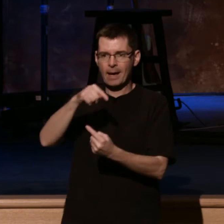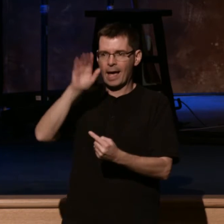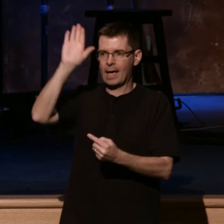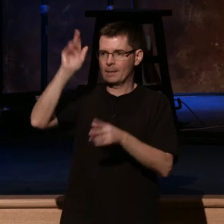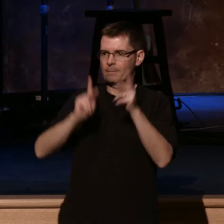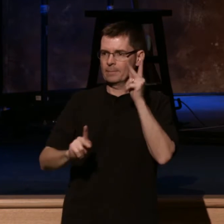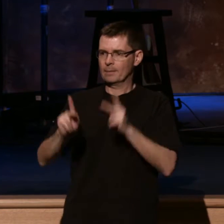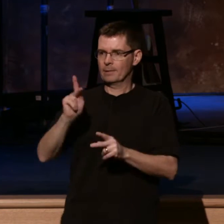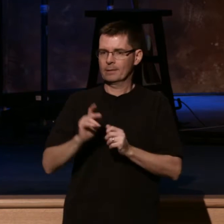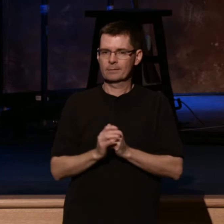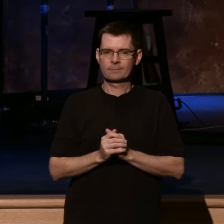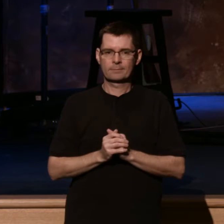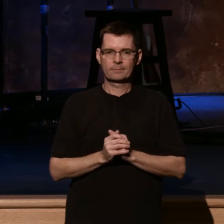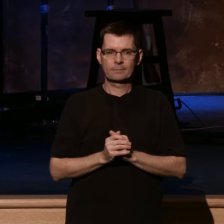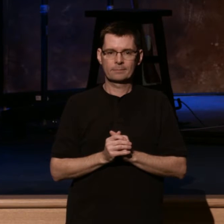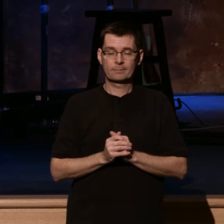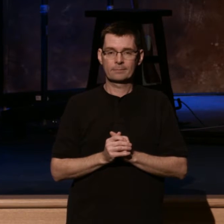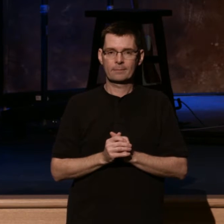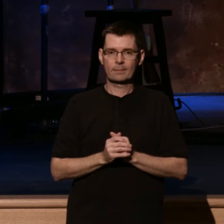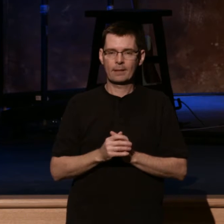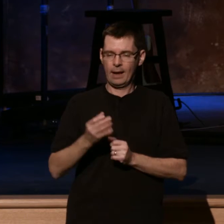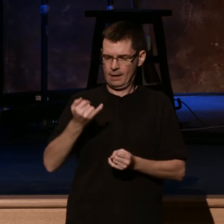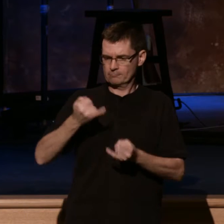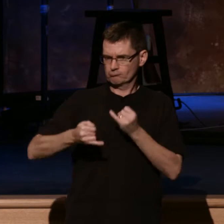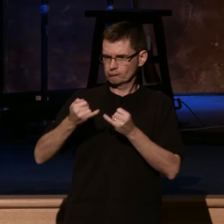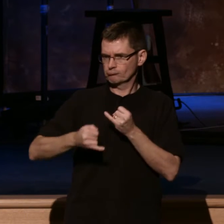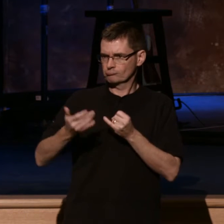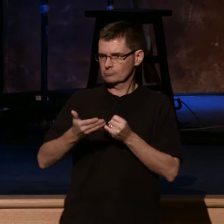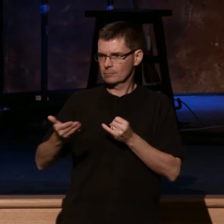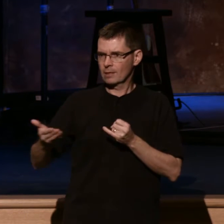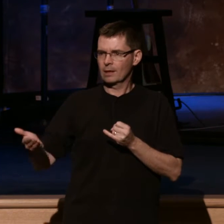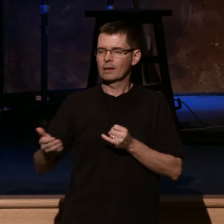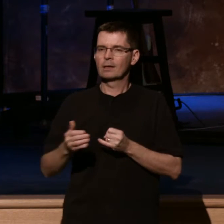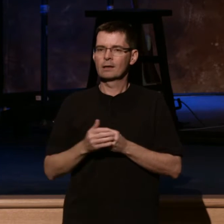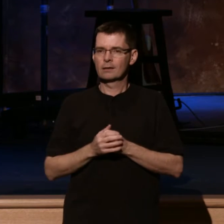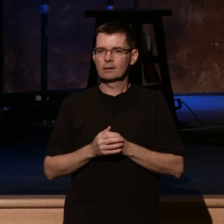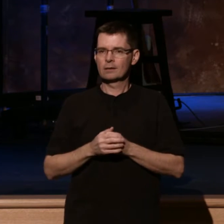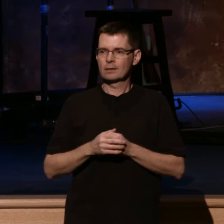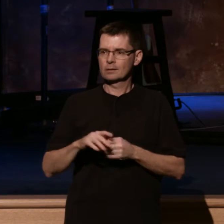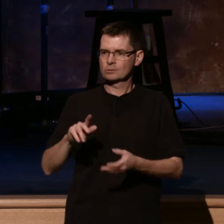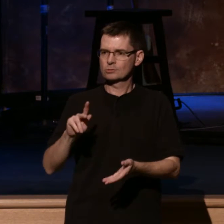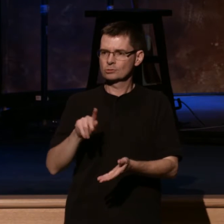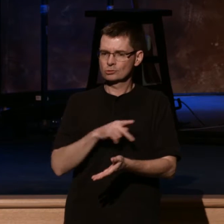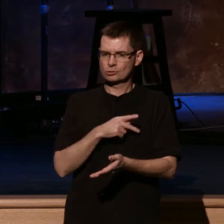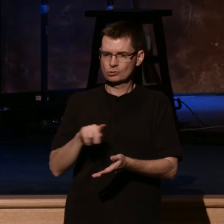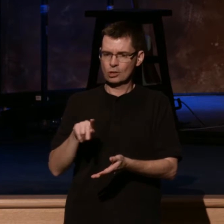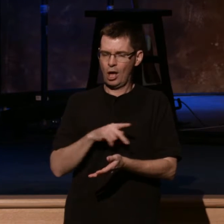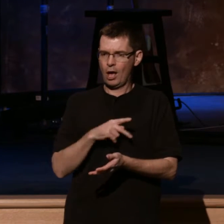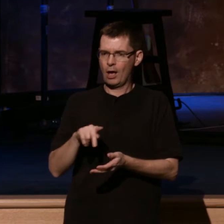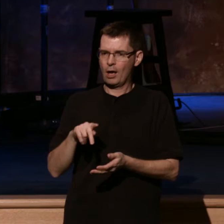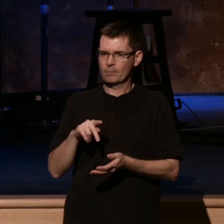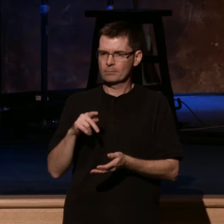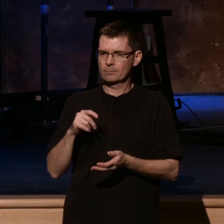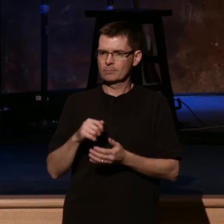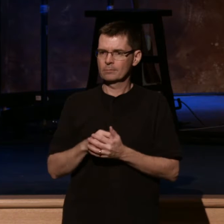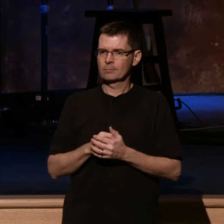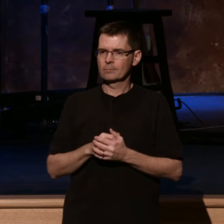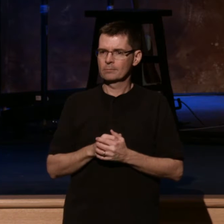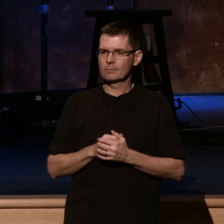I want us to see one last thing. You say you're finished with the psalm. Where did you get this last point? This is key right here. All